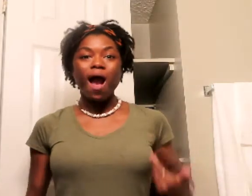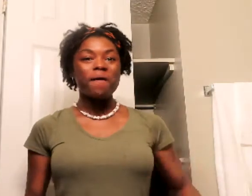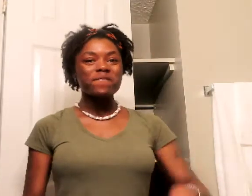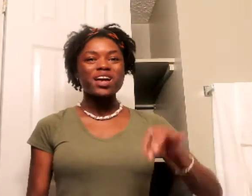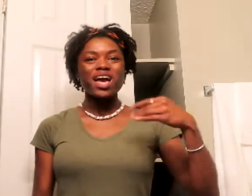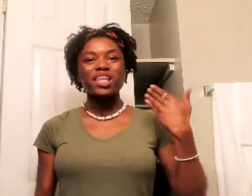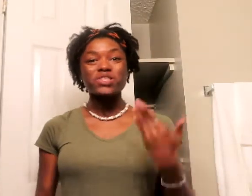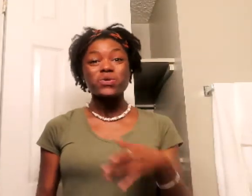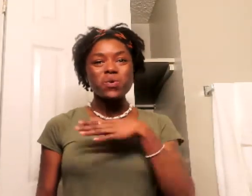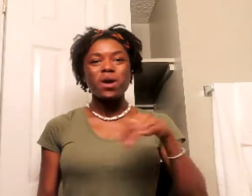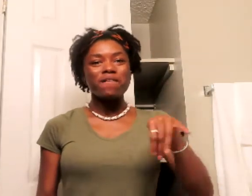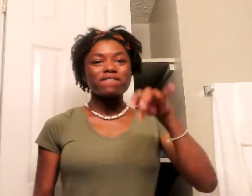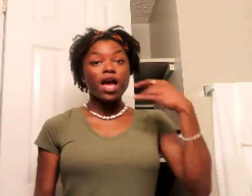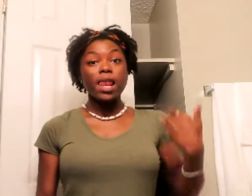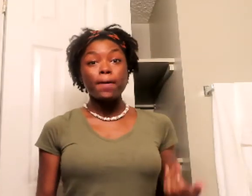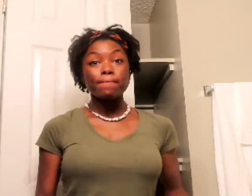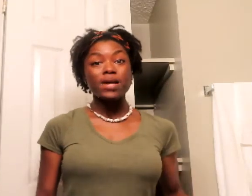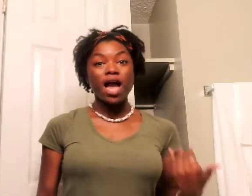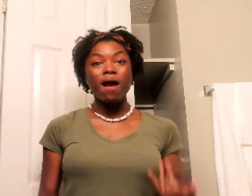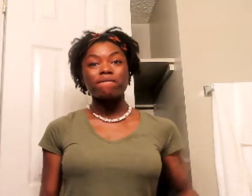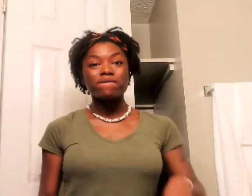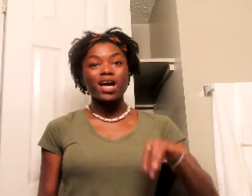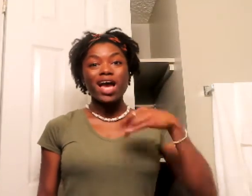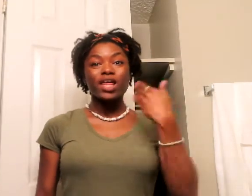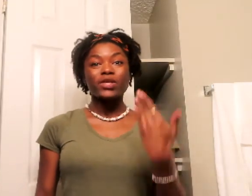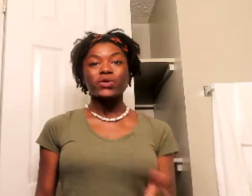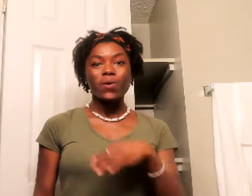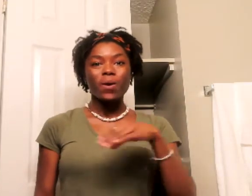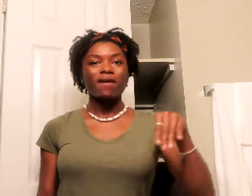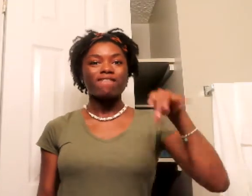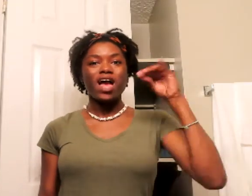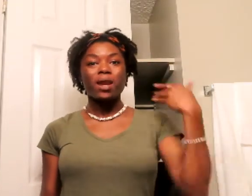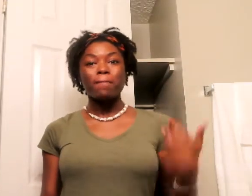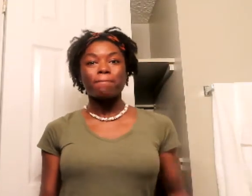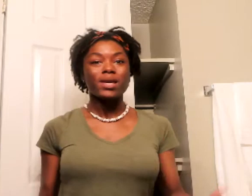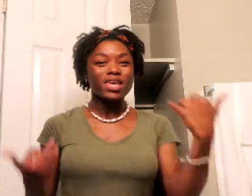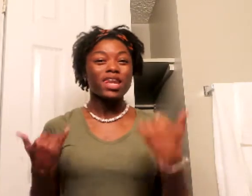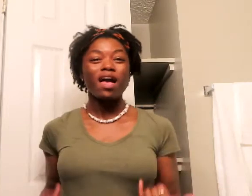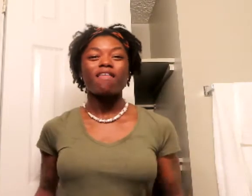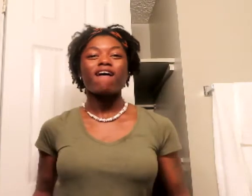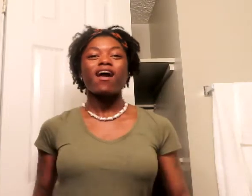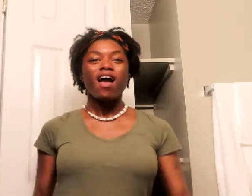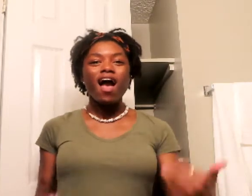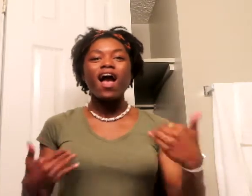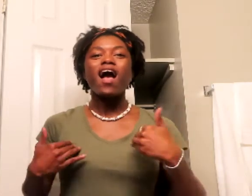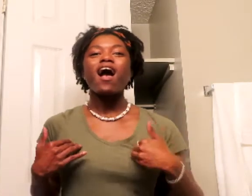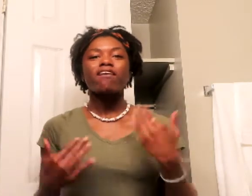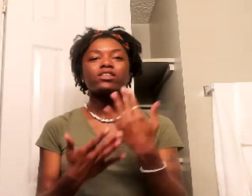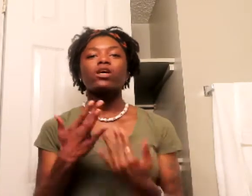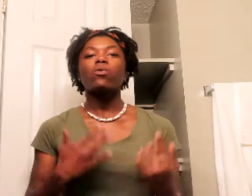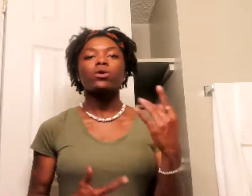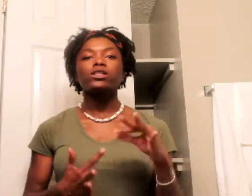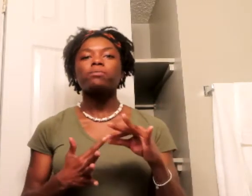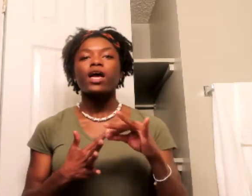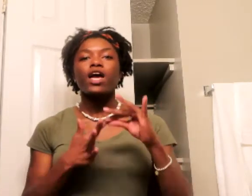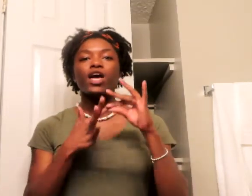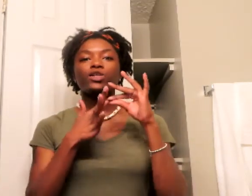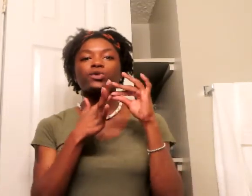Finding you, I'm finding me That I have someone special